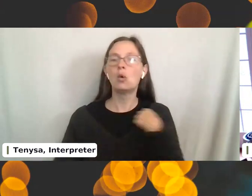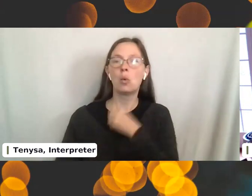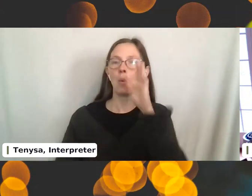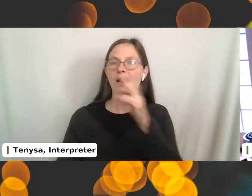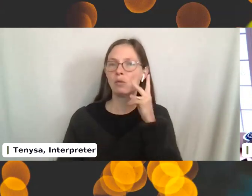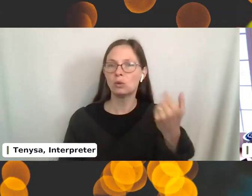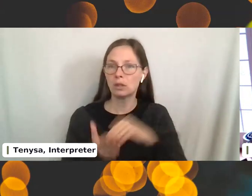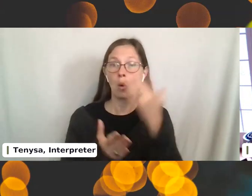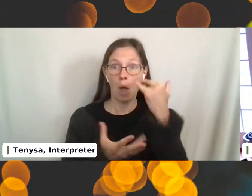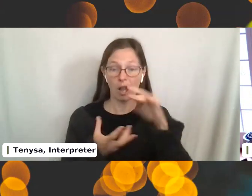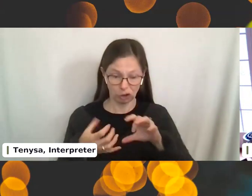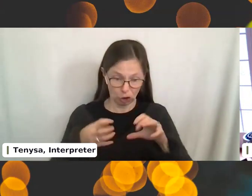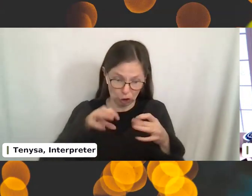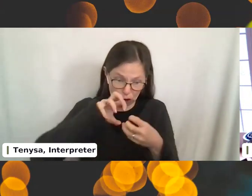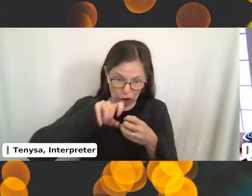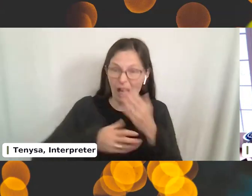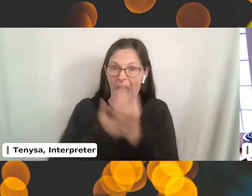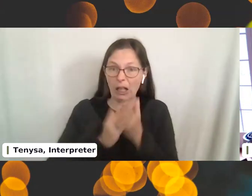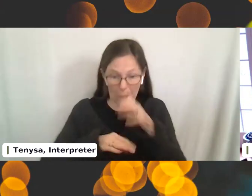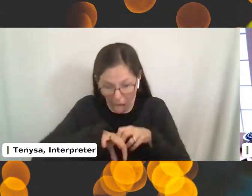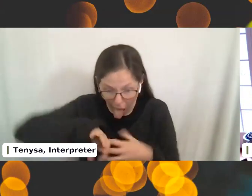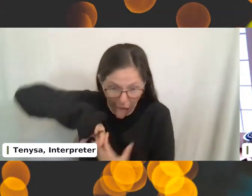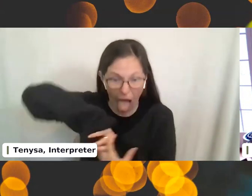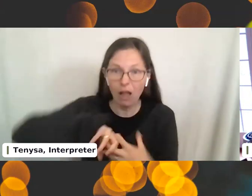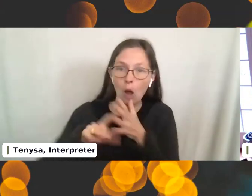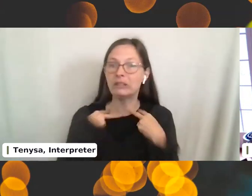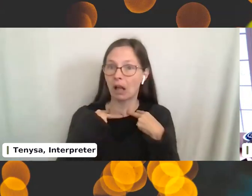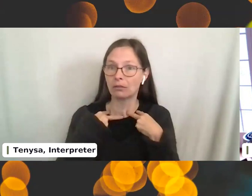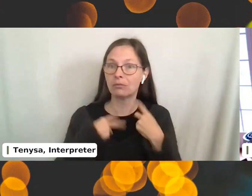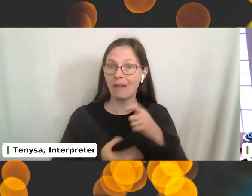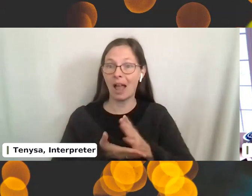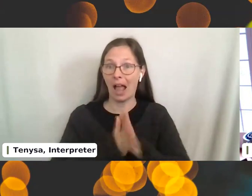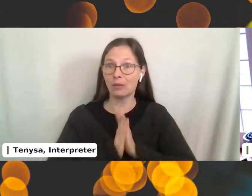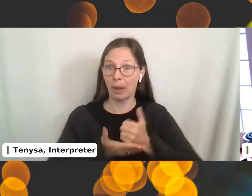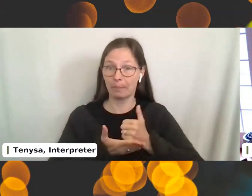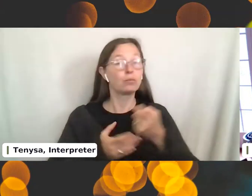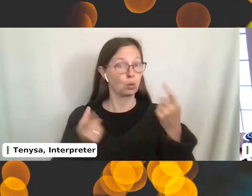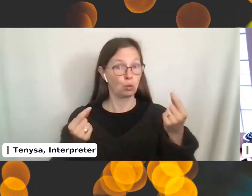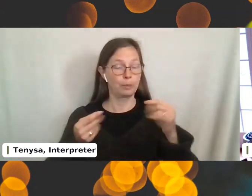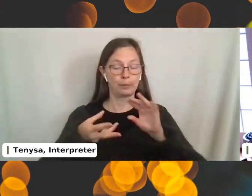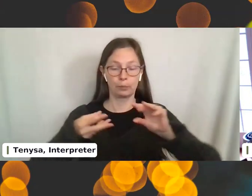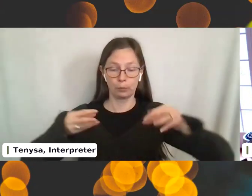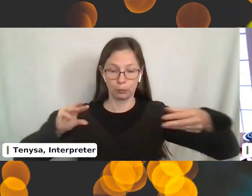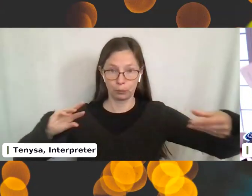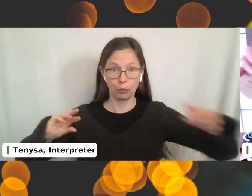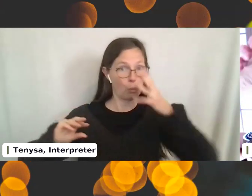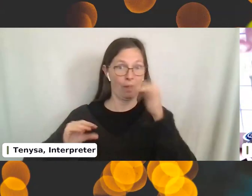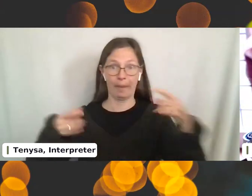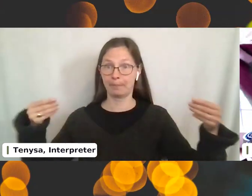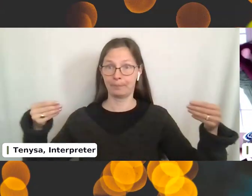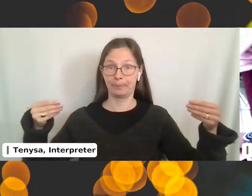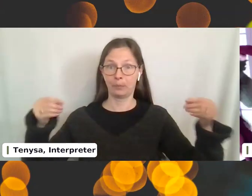be tangled and you'll have to ask for help. You want to open it up and it will look like this,